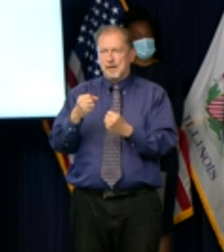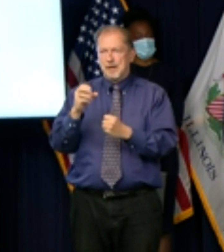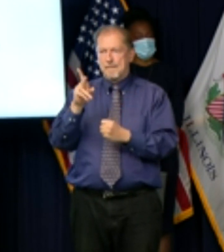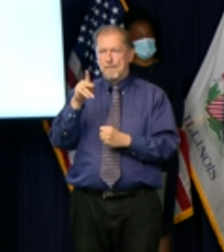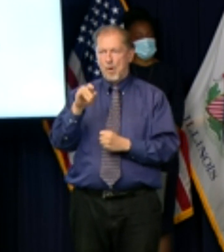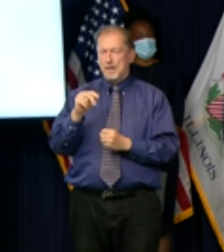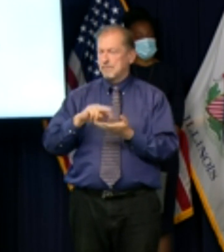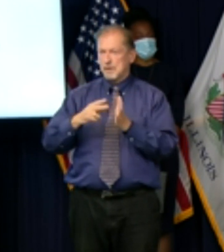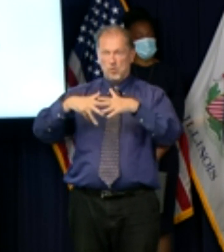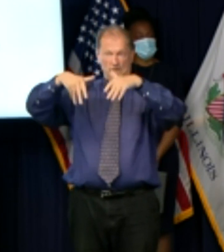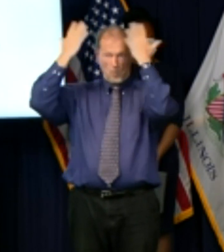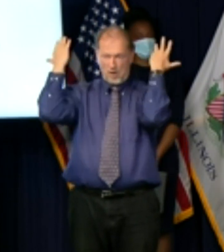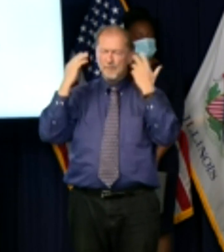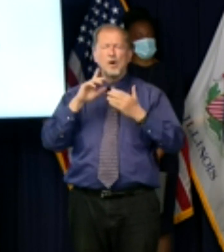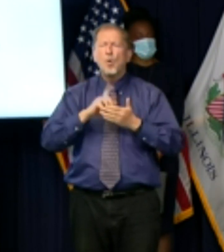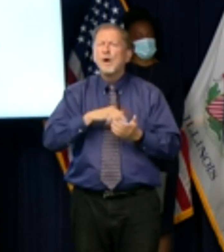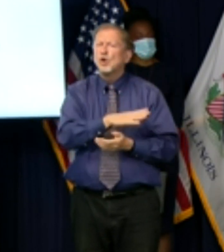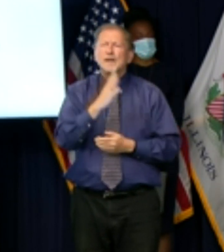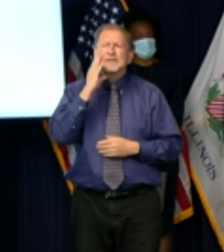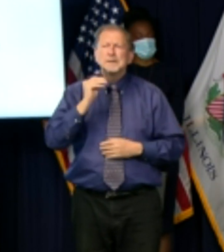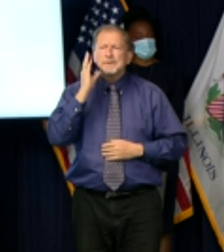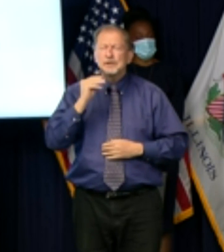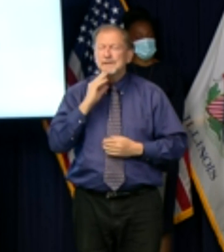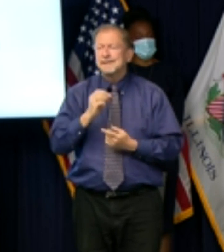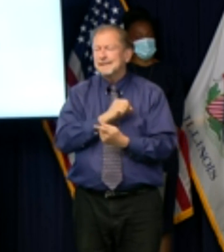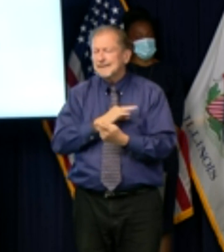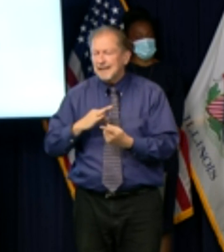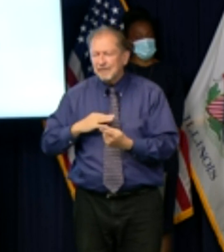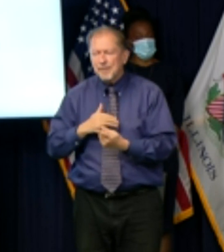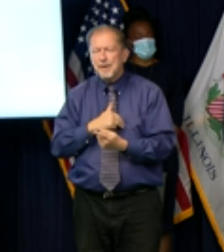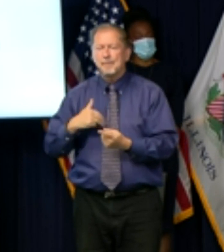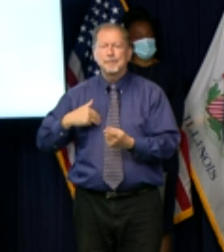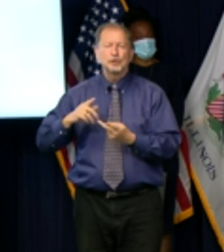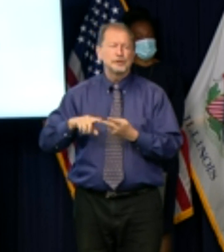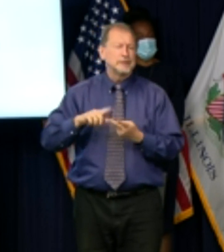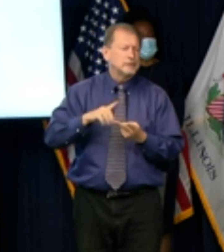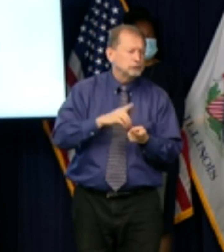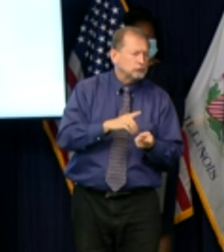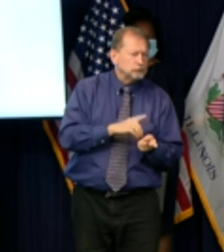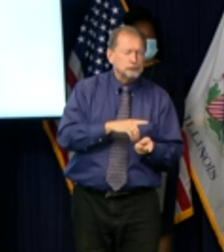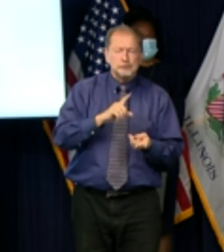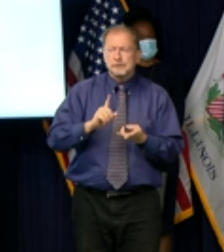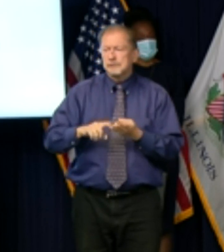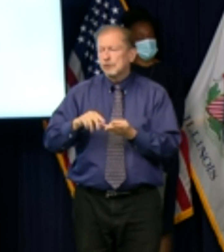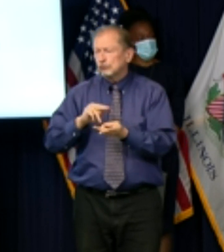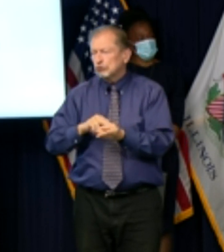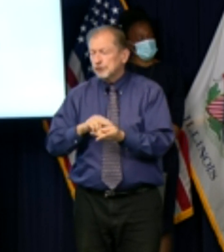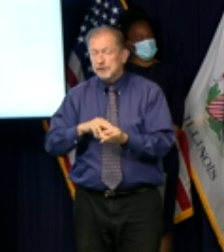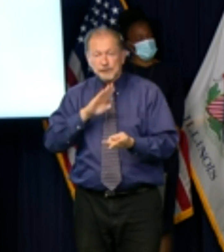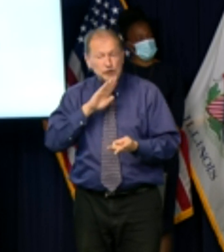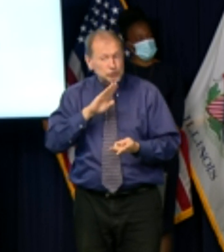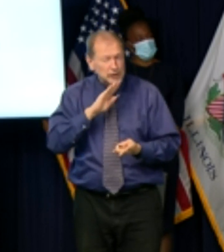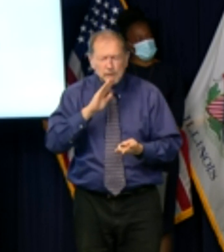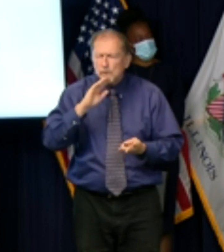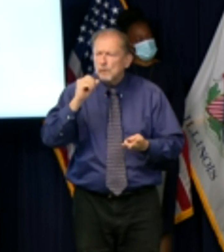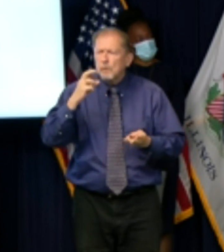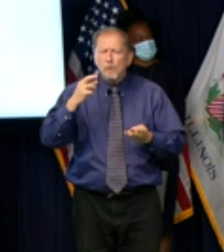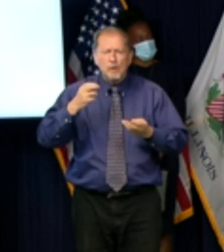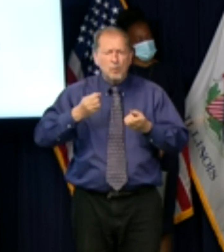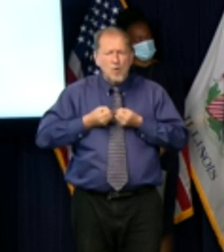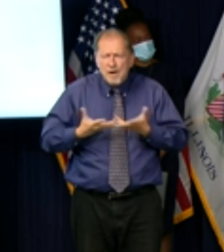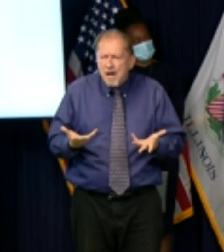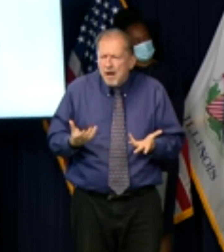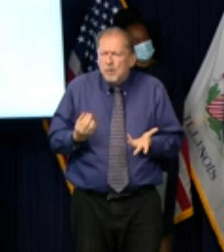what you're experiencing staff members doctors nurses are they exasperated at this point um